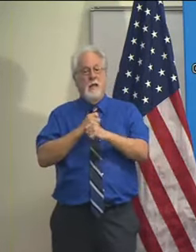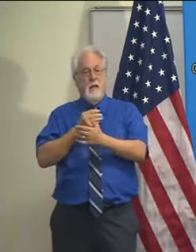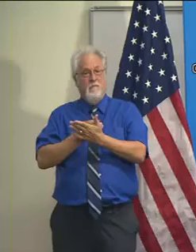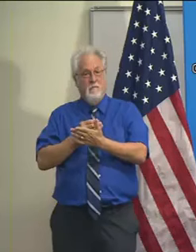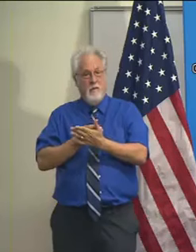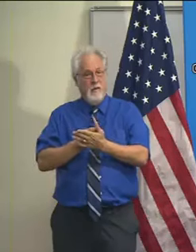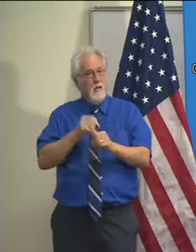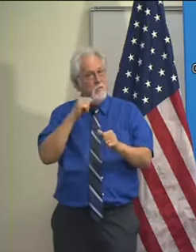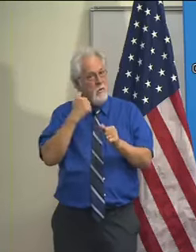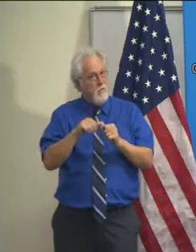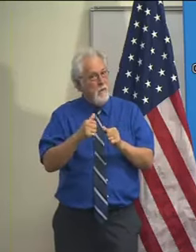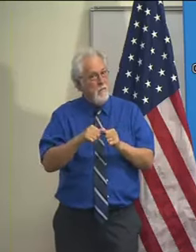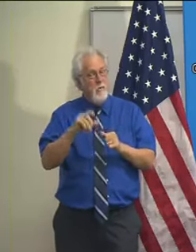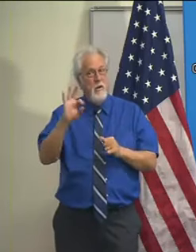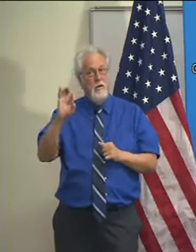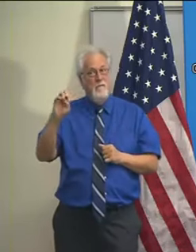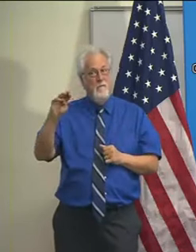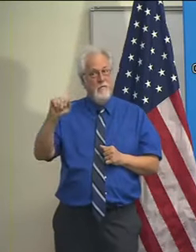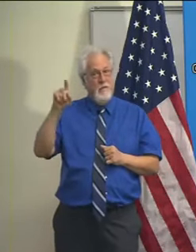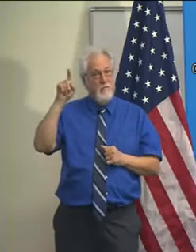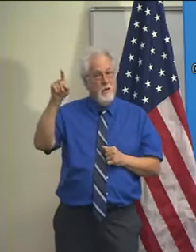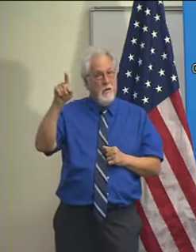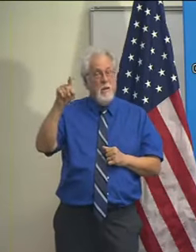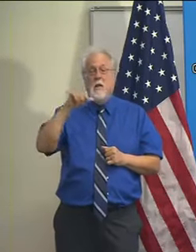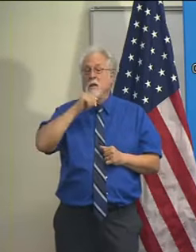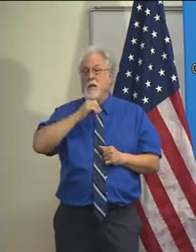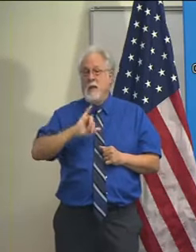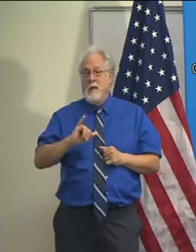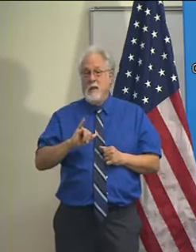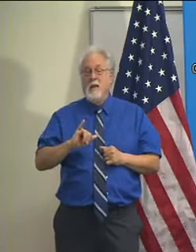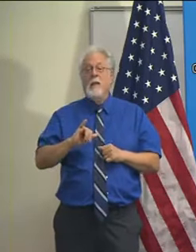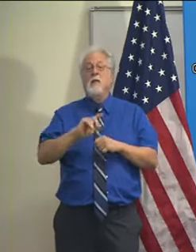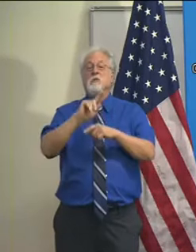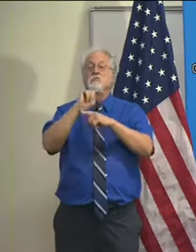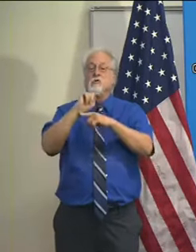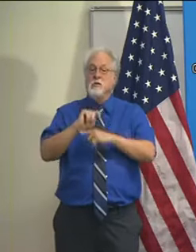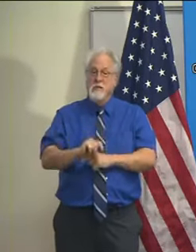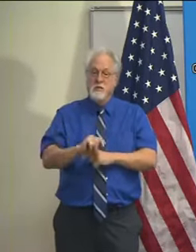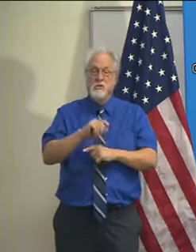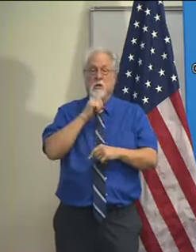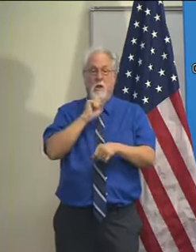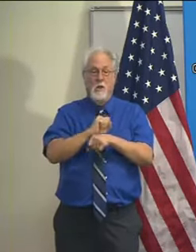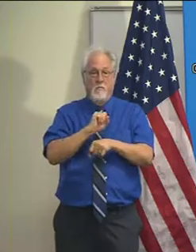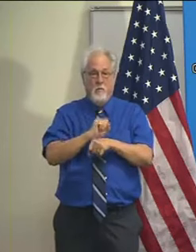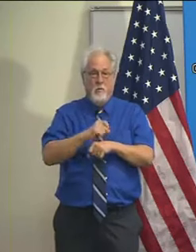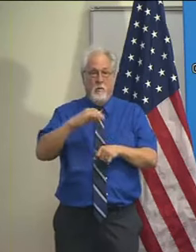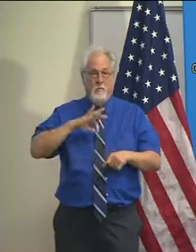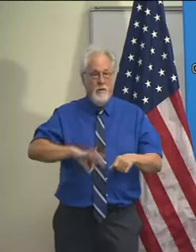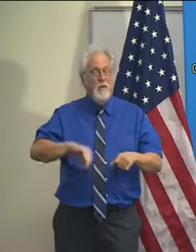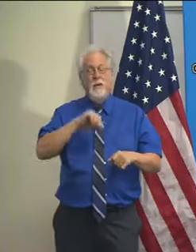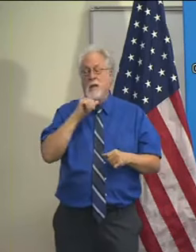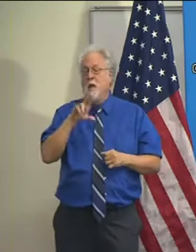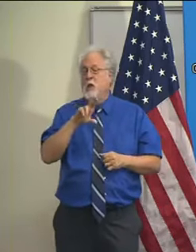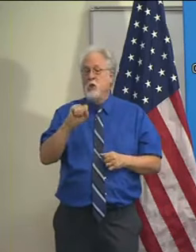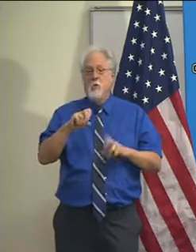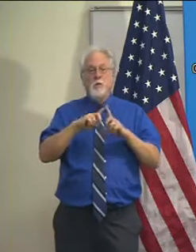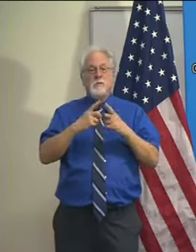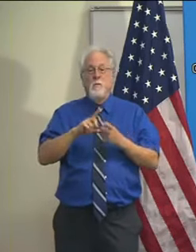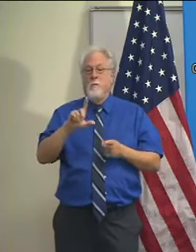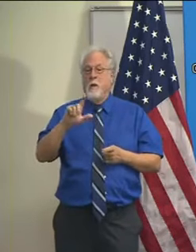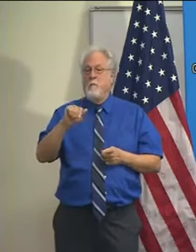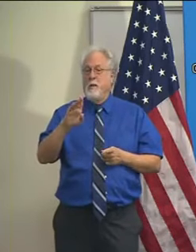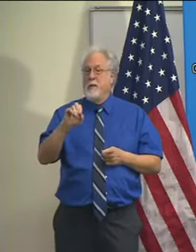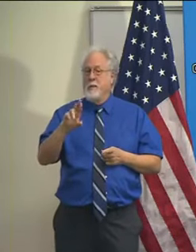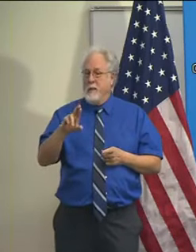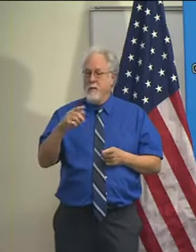remember, we're dealing with FEMA on this because unlike traditional unemployment assistance benefits, it's not the U.S. Department of Labor that we're